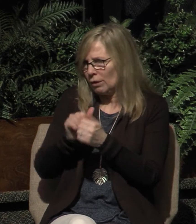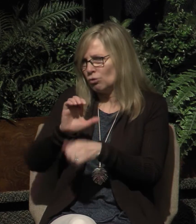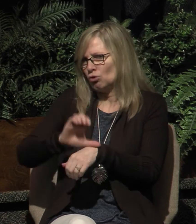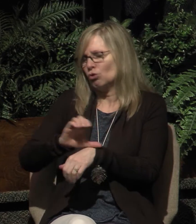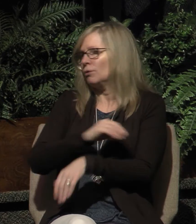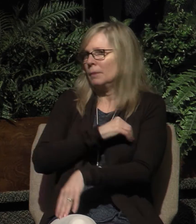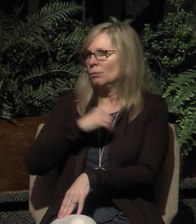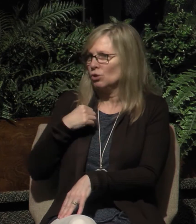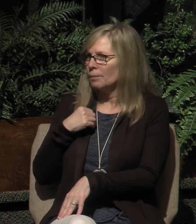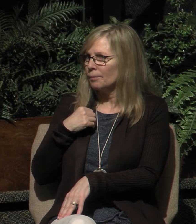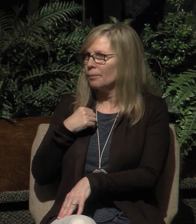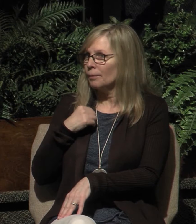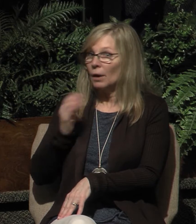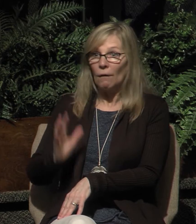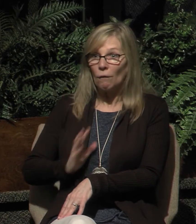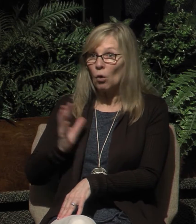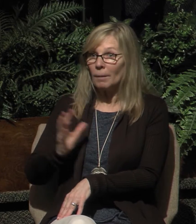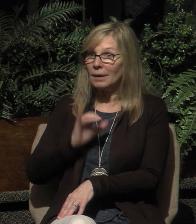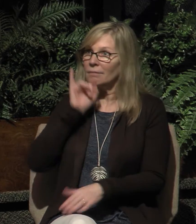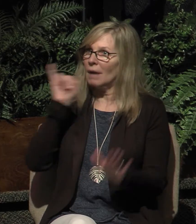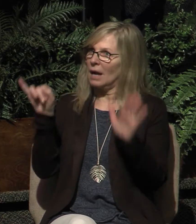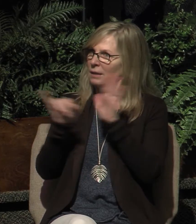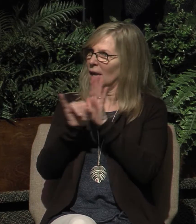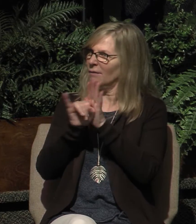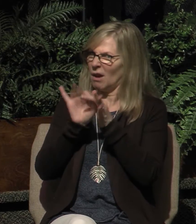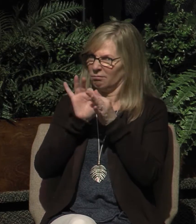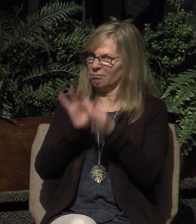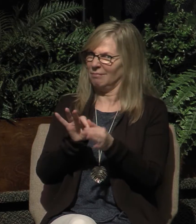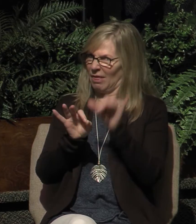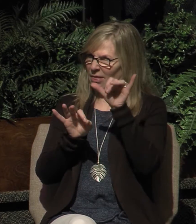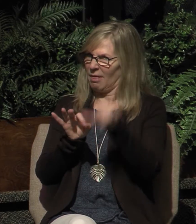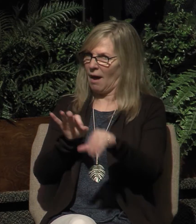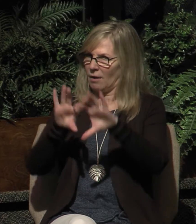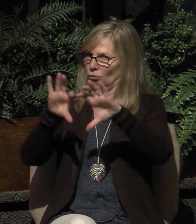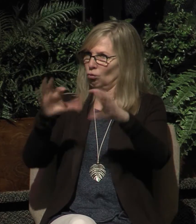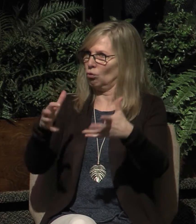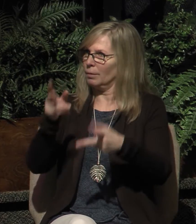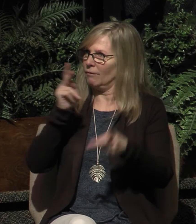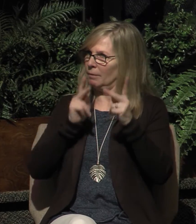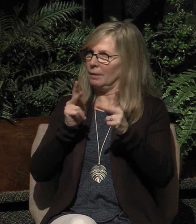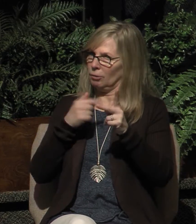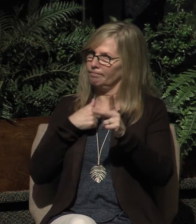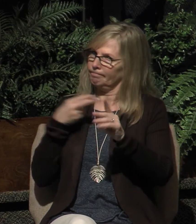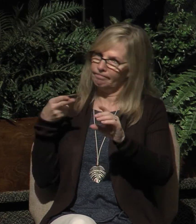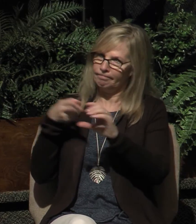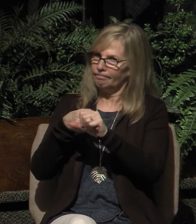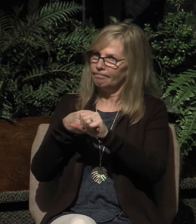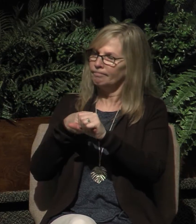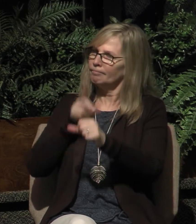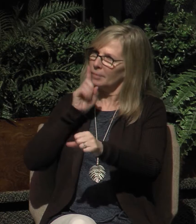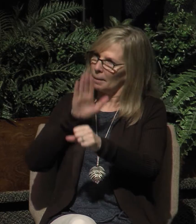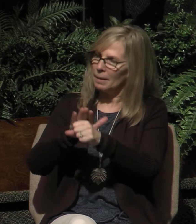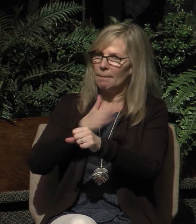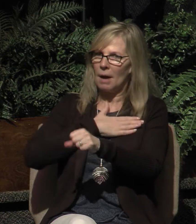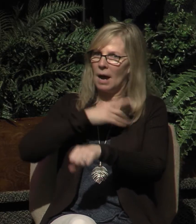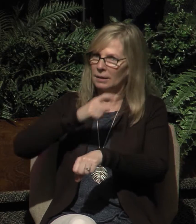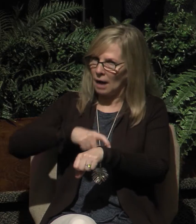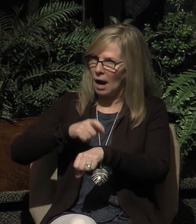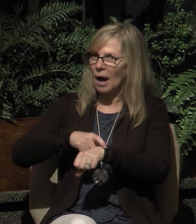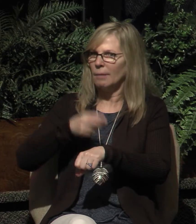By formally identifying with a specific group of people, we're able to commit our time and resources to developing